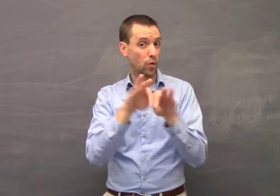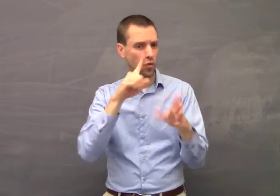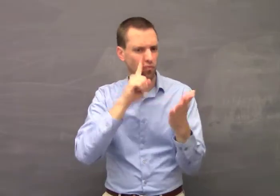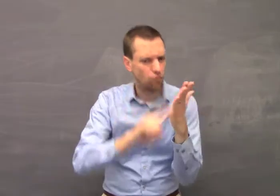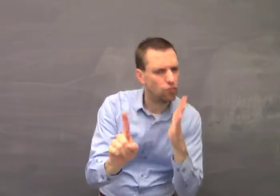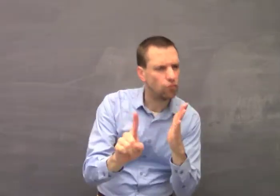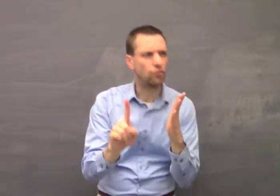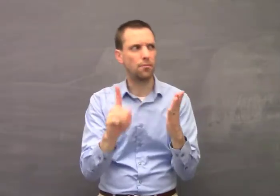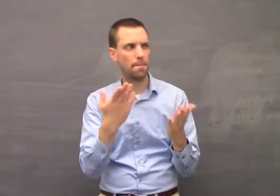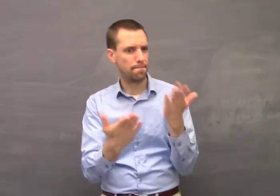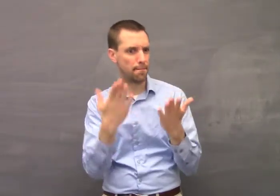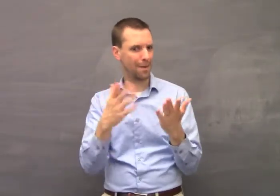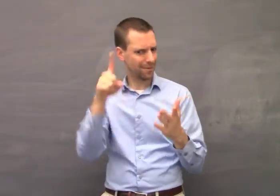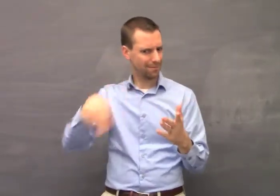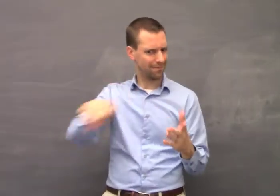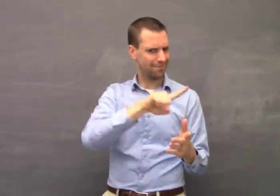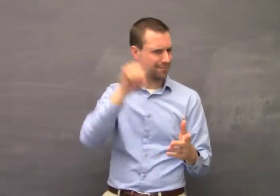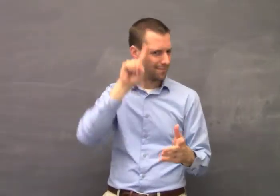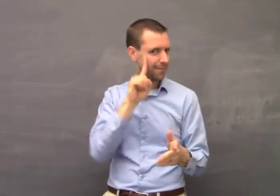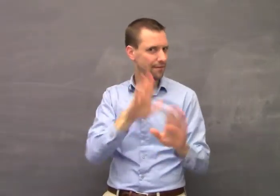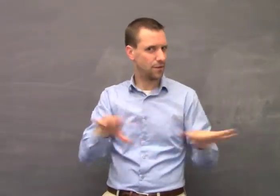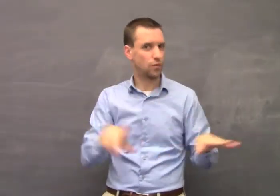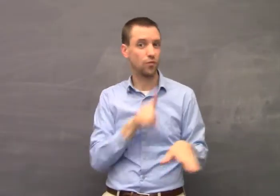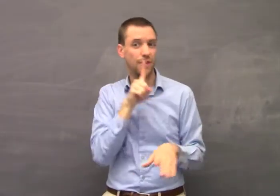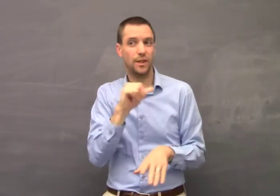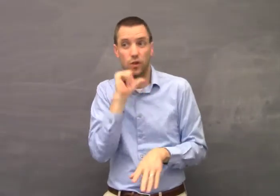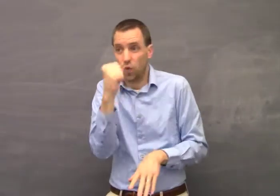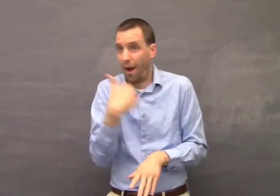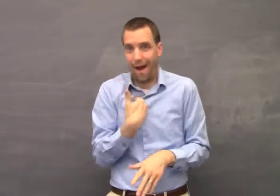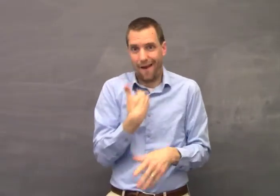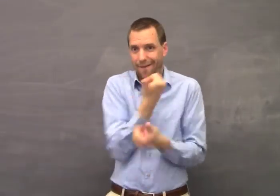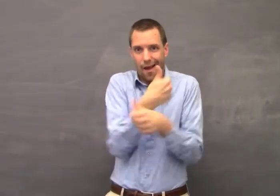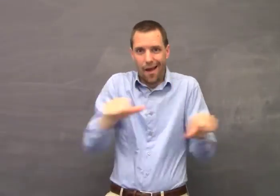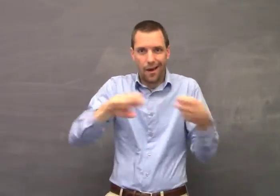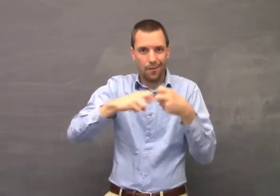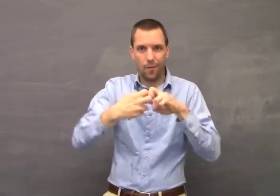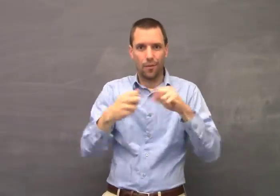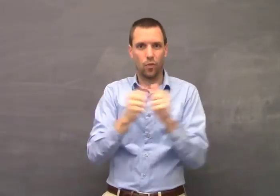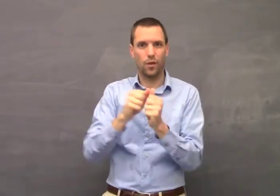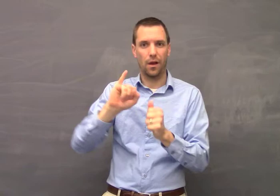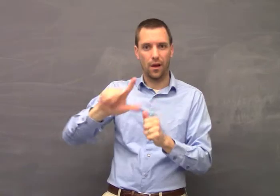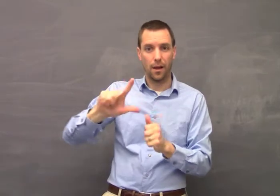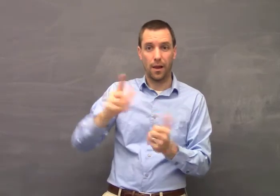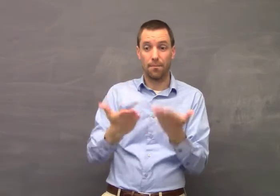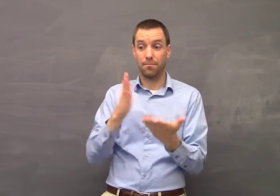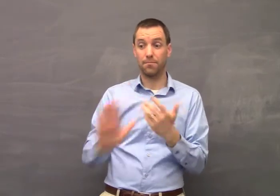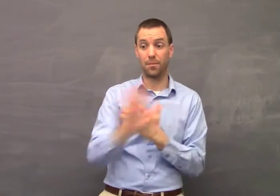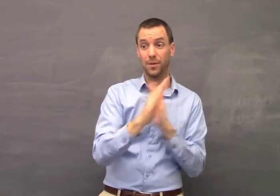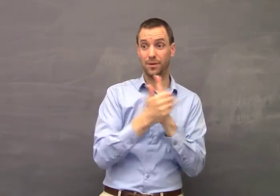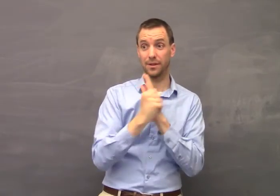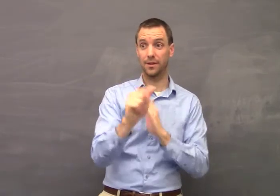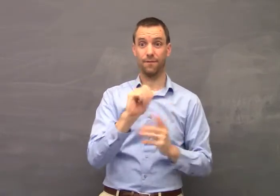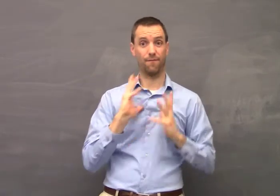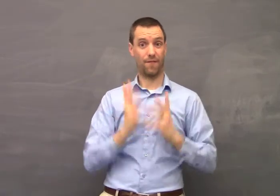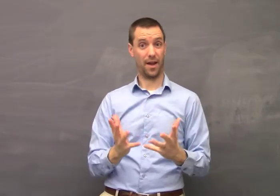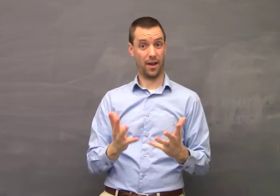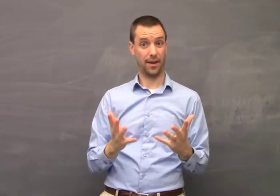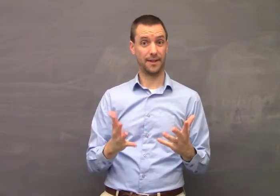learning. So it's important to check whether deaf children really have problems with implicit learning at all. The possibility